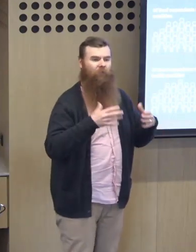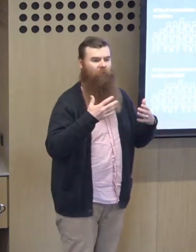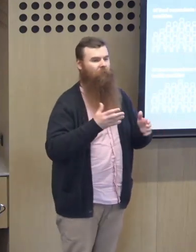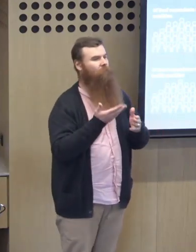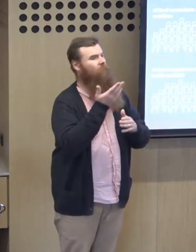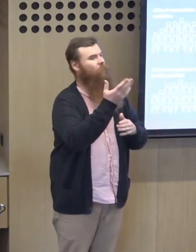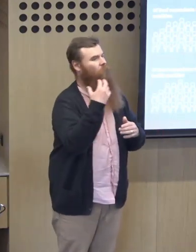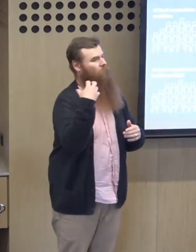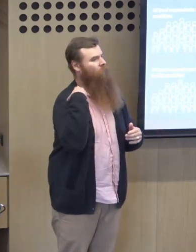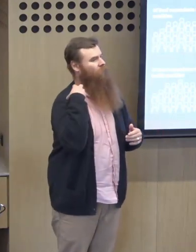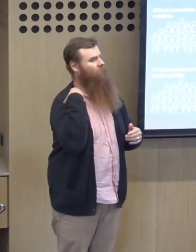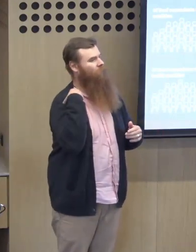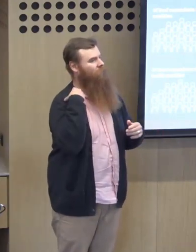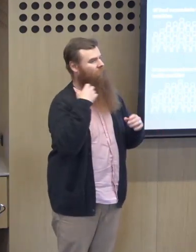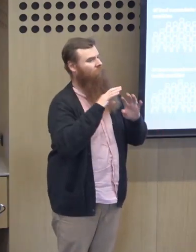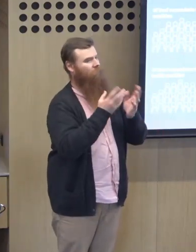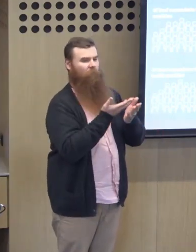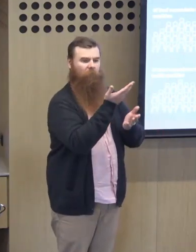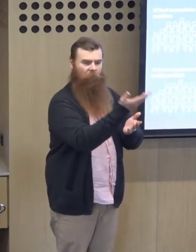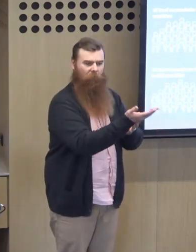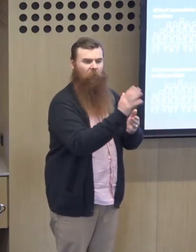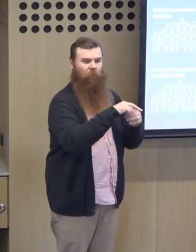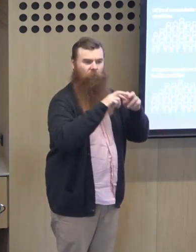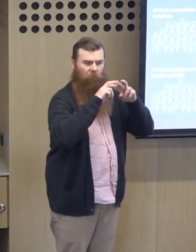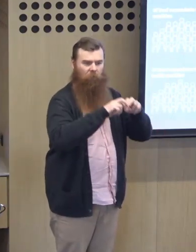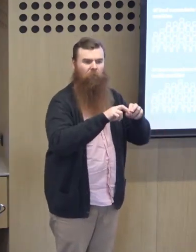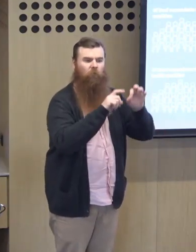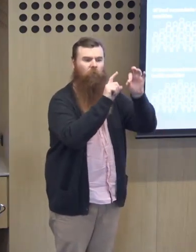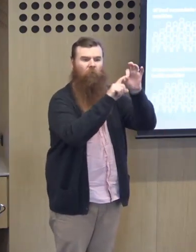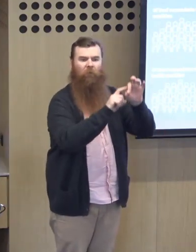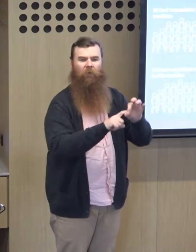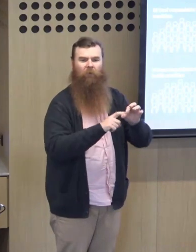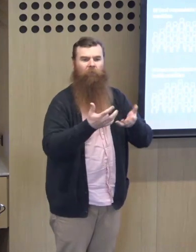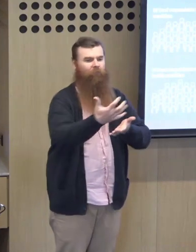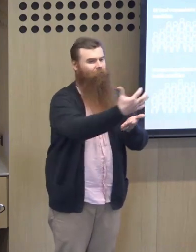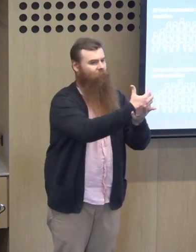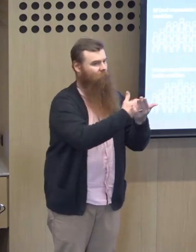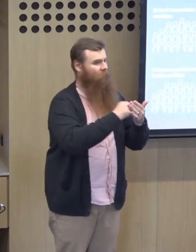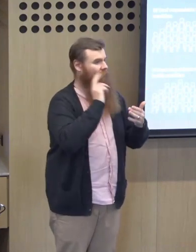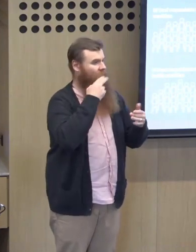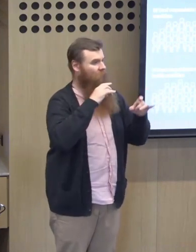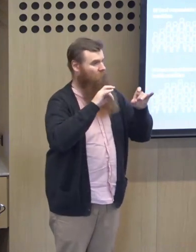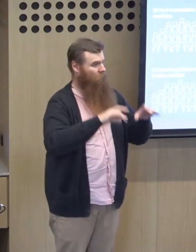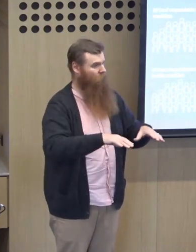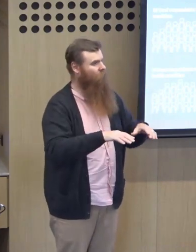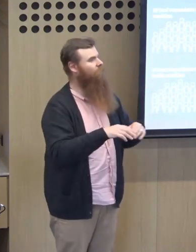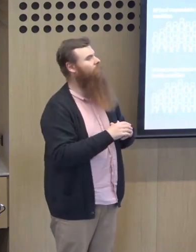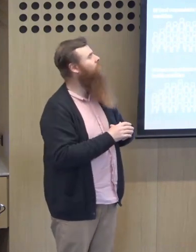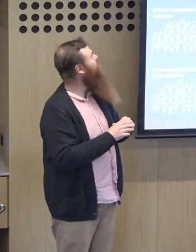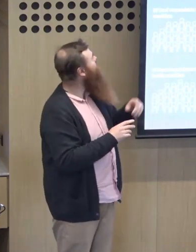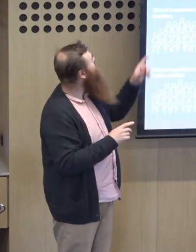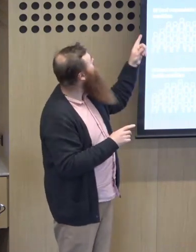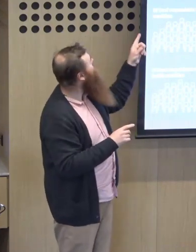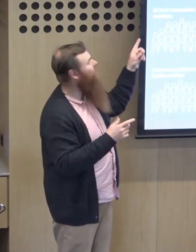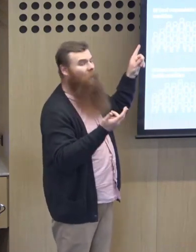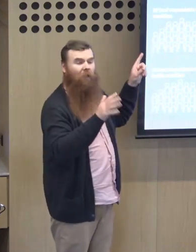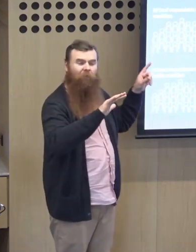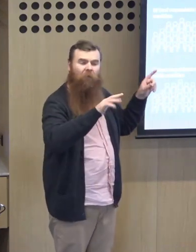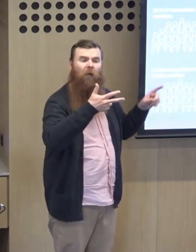Now, Deaf Australia recently did provide some information to the Commission regarding a census that they conducted in 2023.